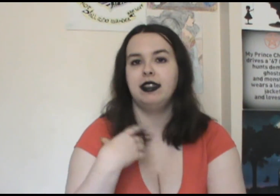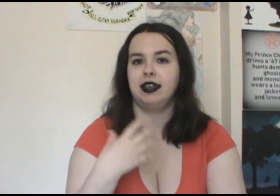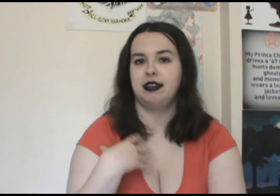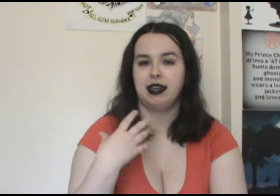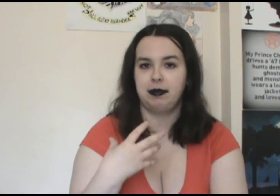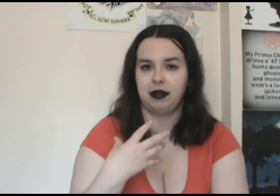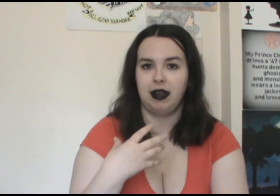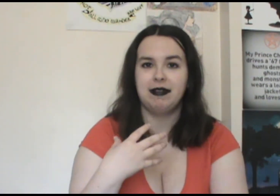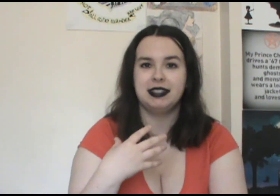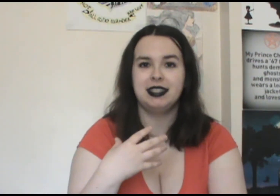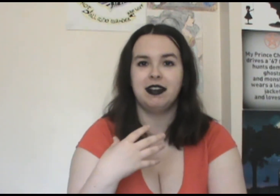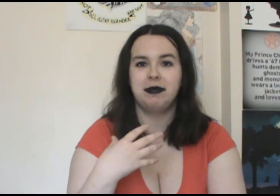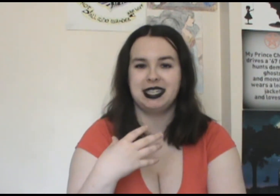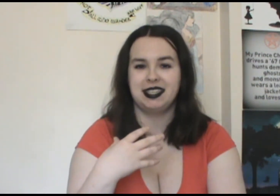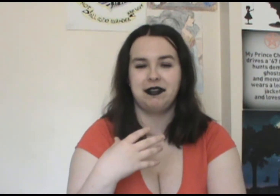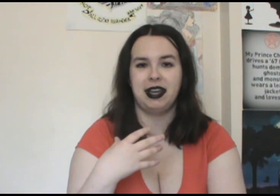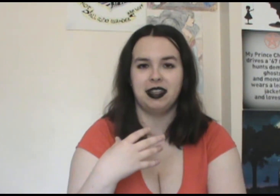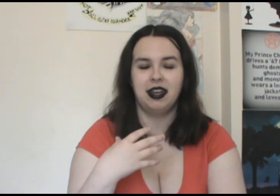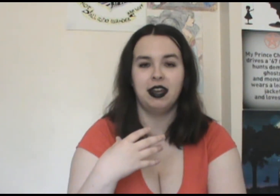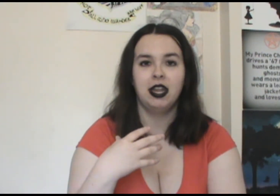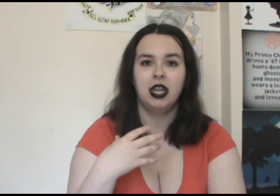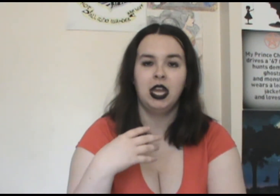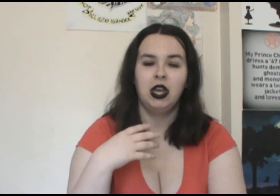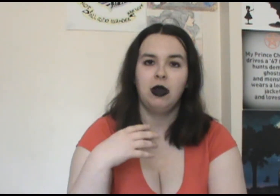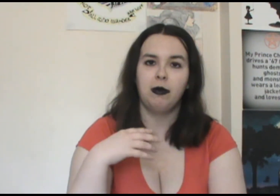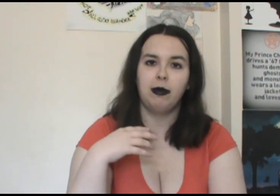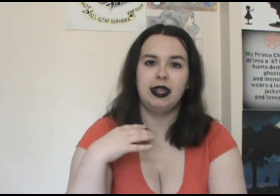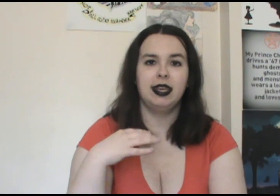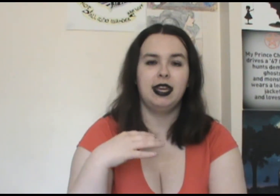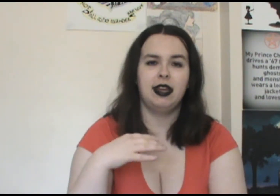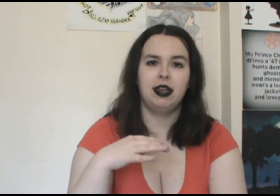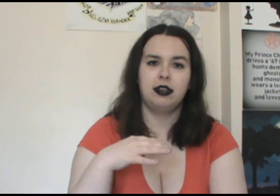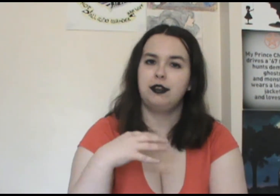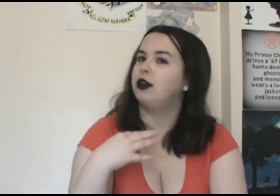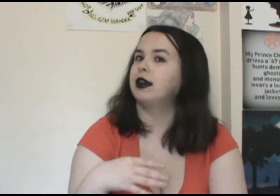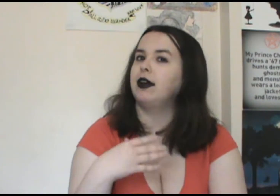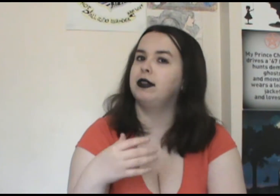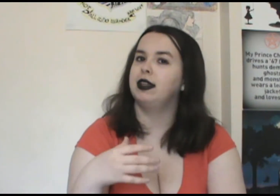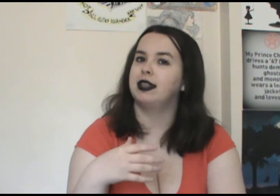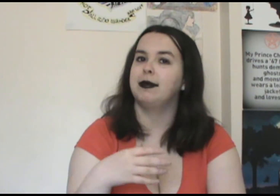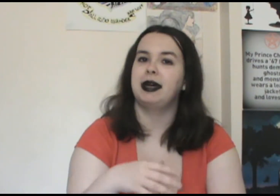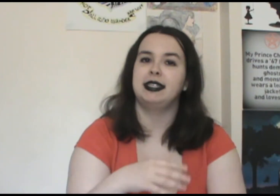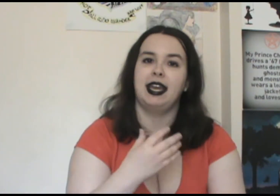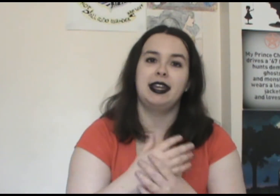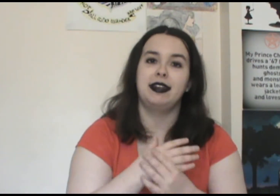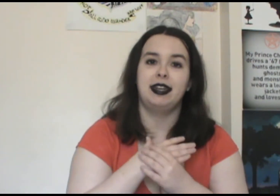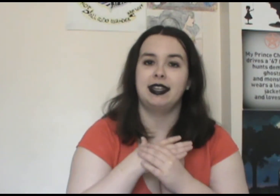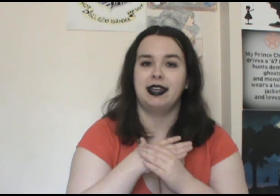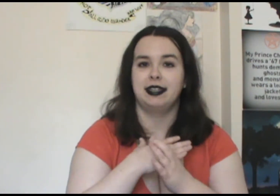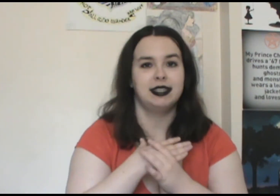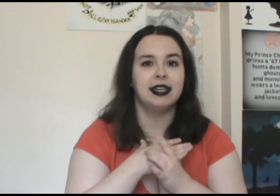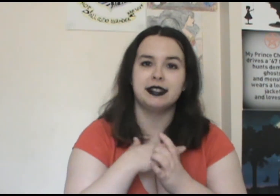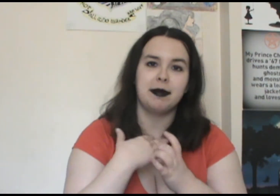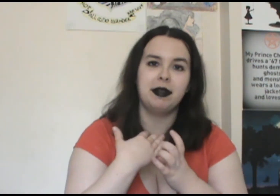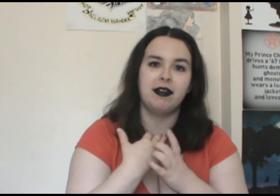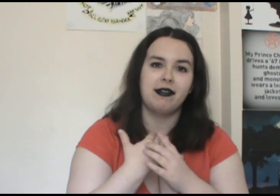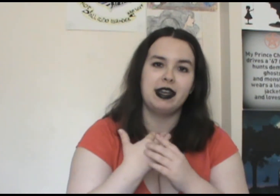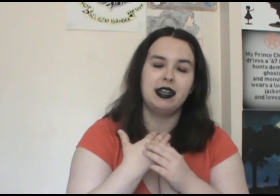like dig up the grave and stuff because of the fact that when they took out like the body's hand to take like a skin sample off of it,